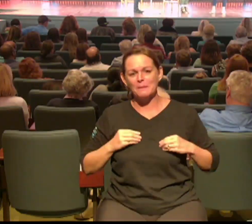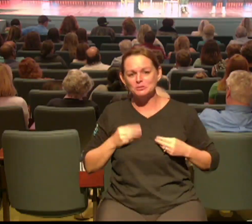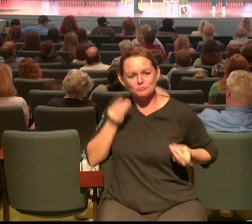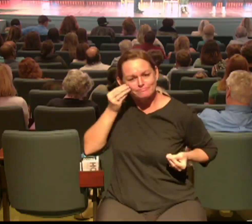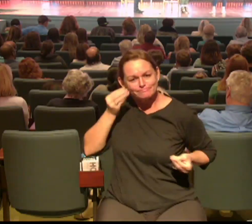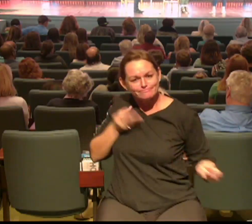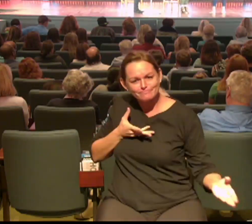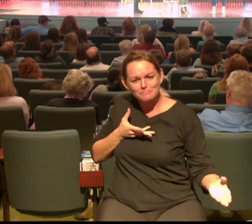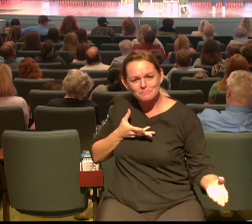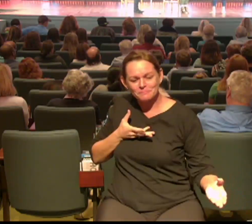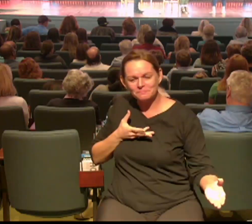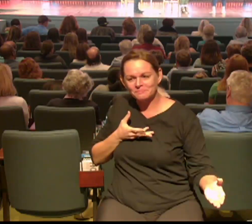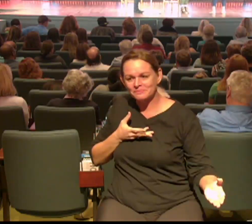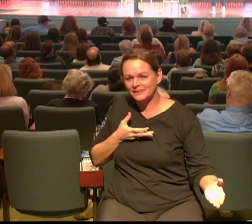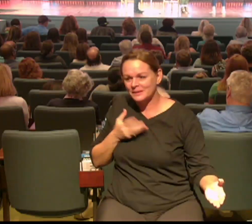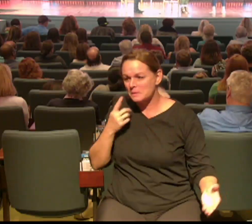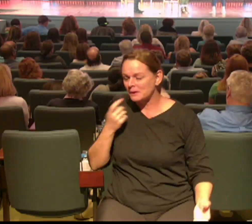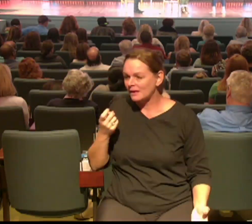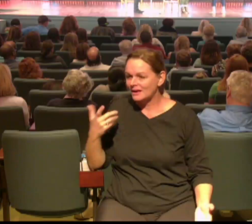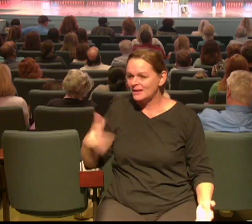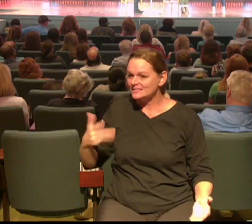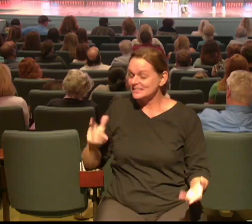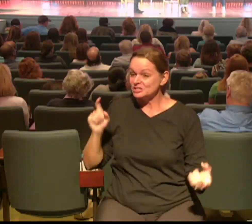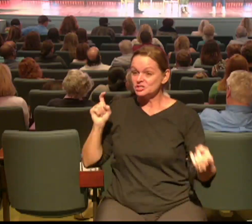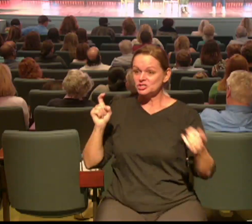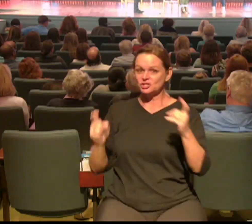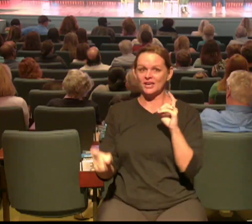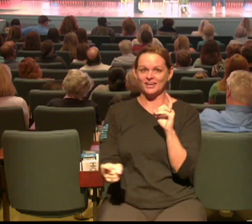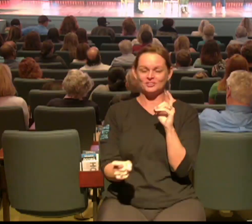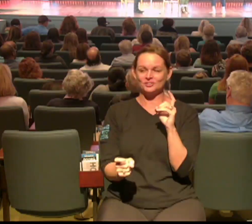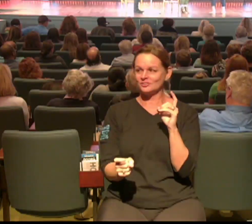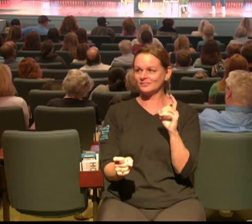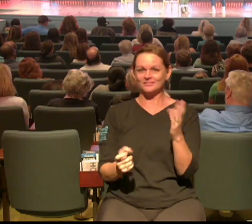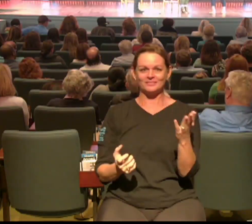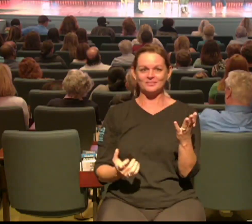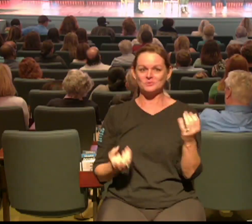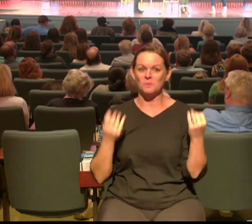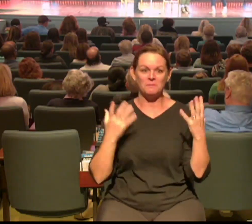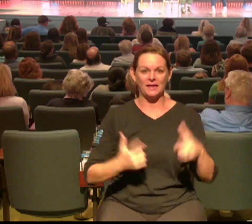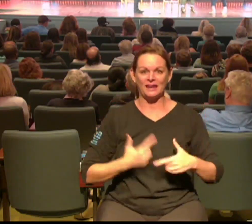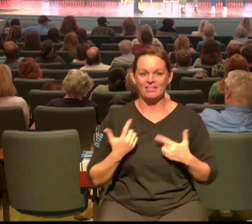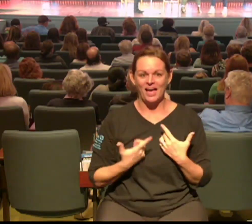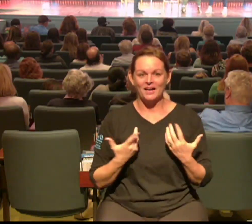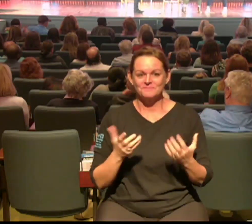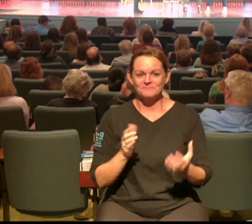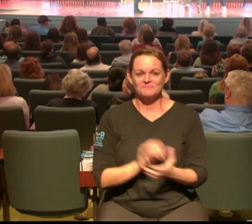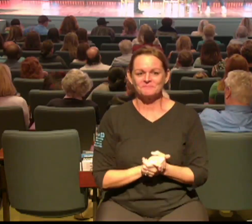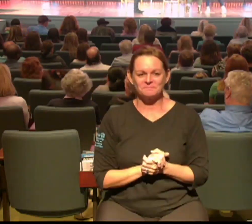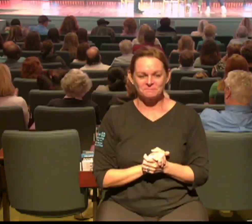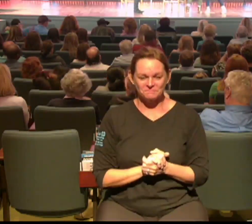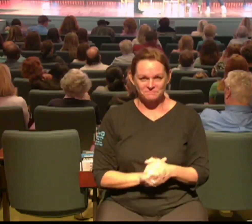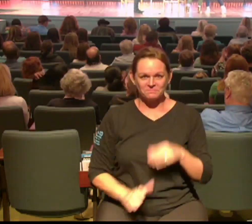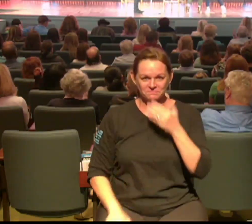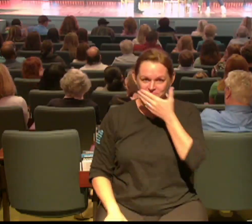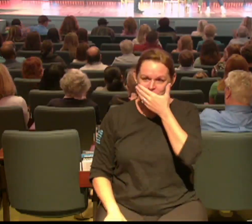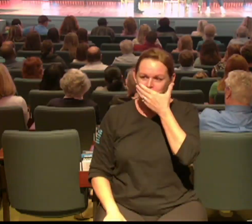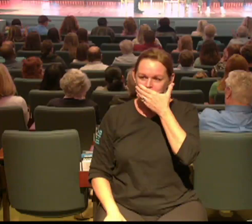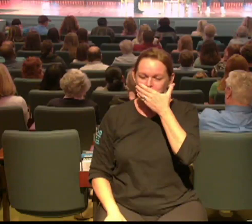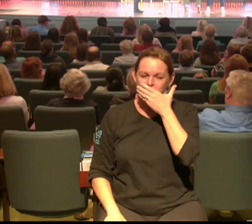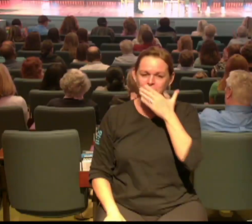because it has changed so many lives so good